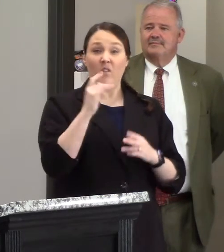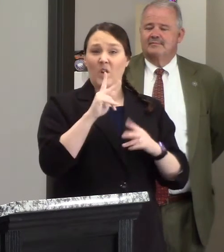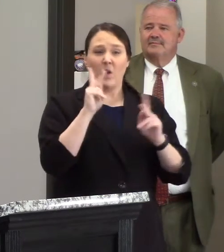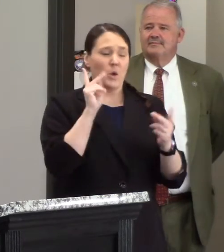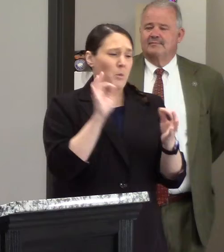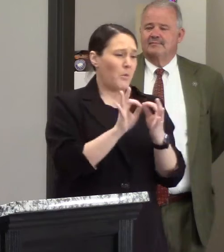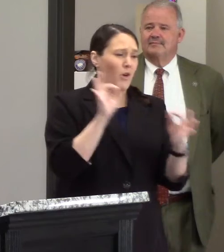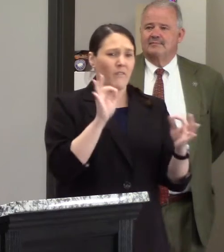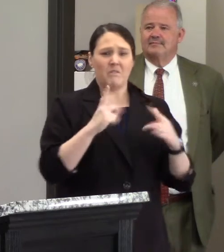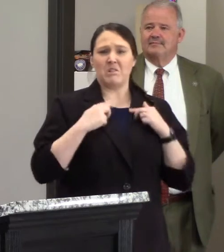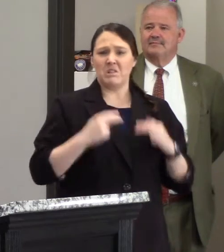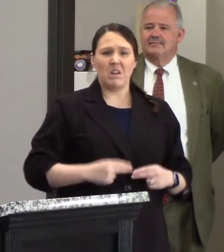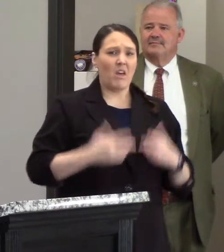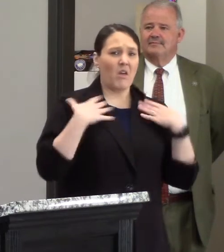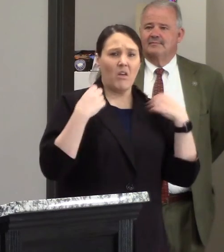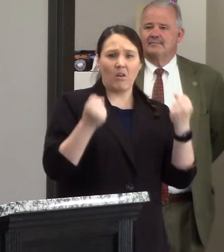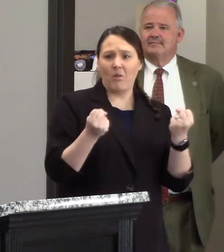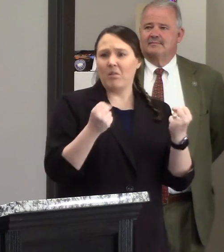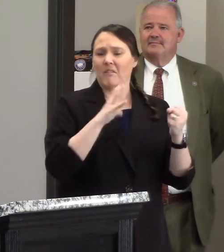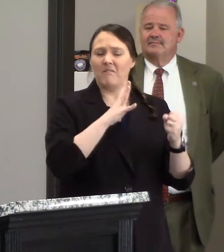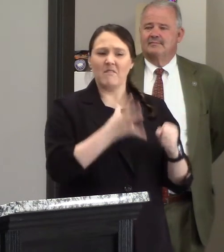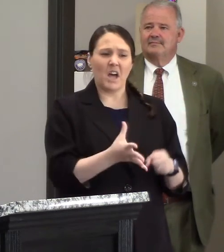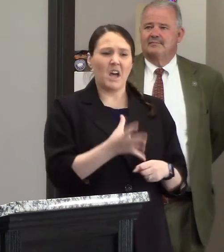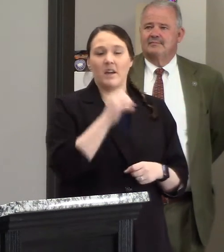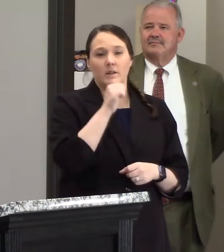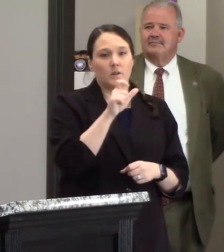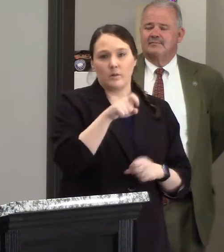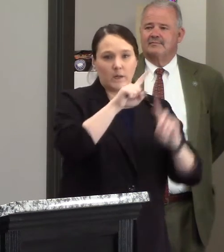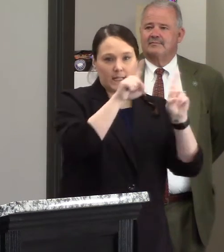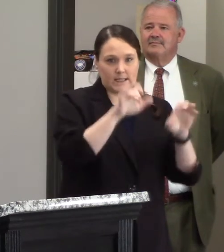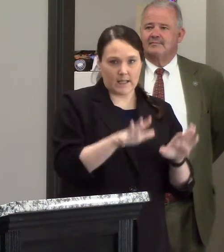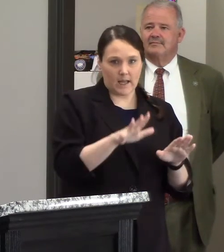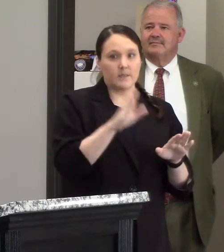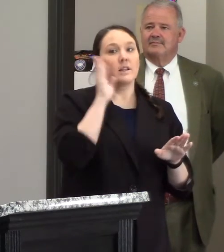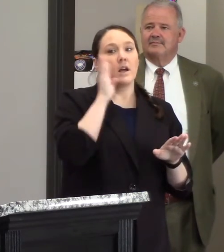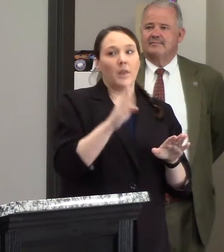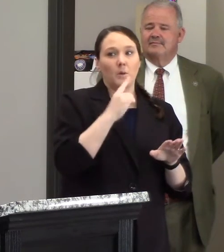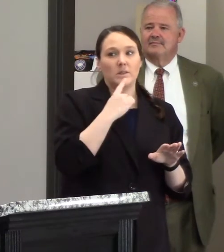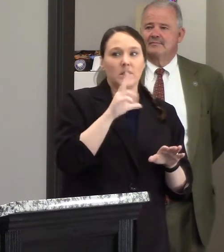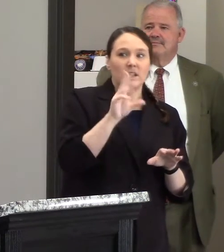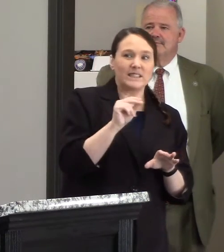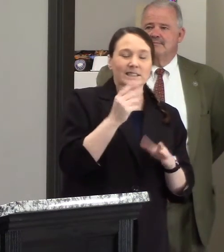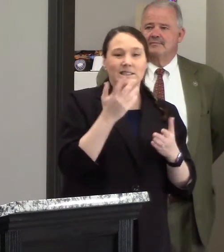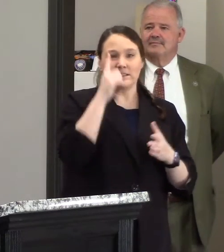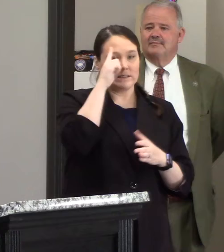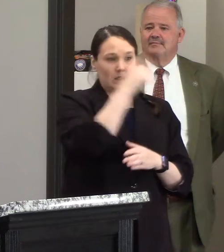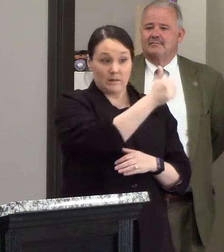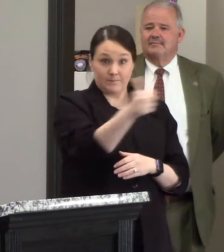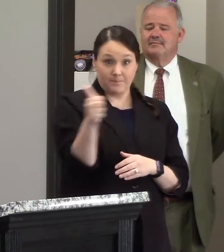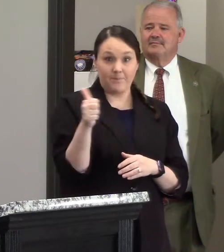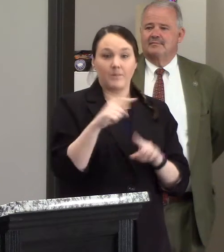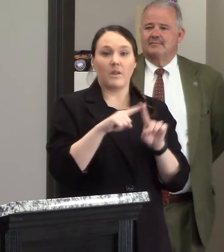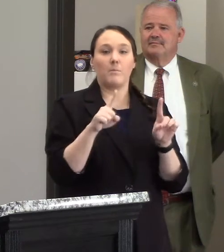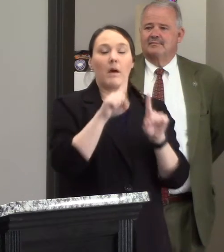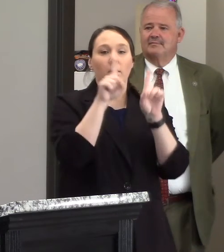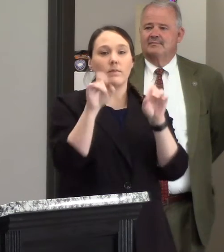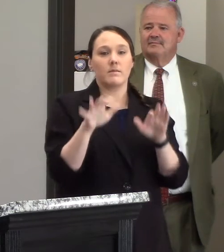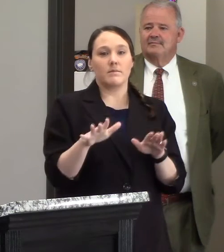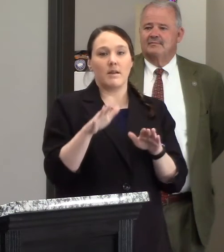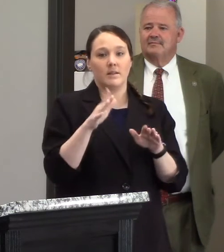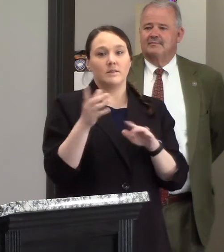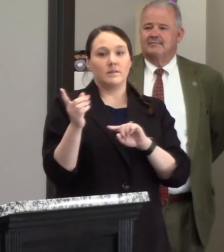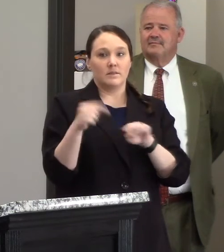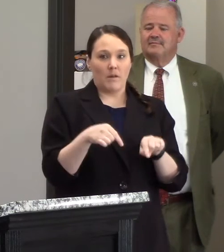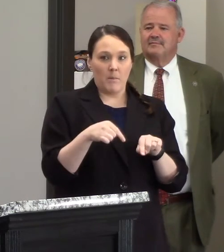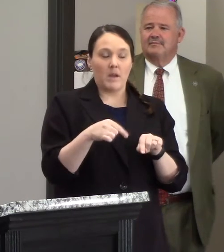healthy you feel fine you probably don't need to be tested are they going to turn you away that's strictly up to them but these tests are coming in we do